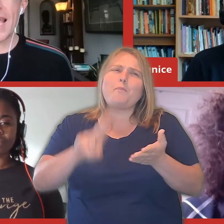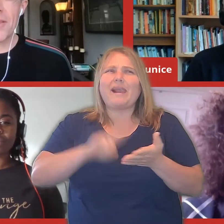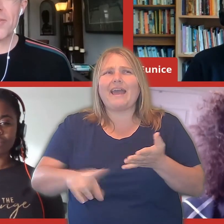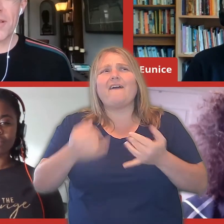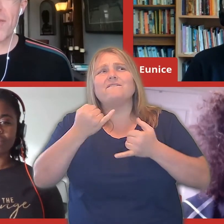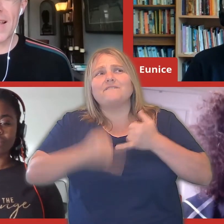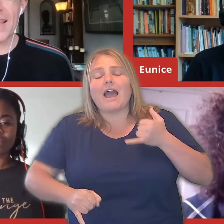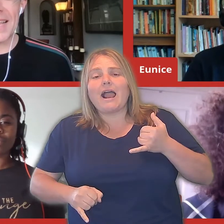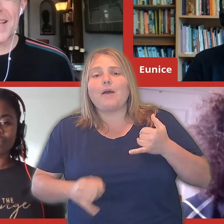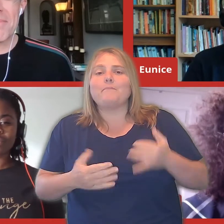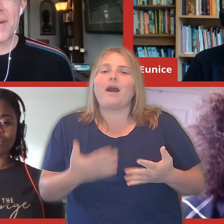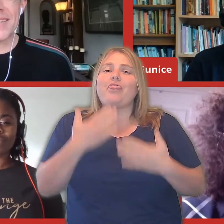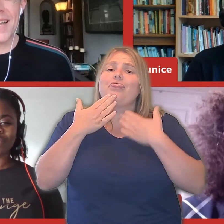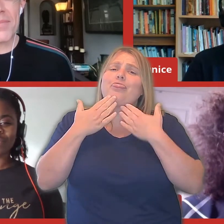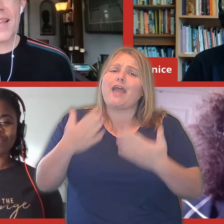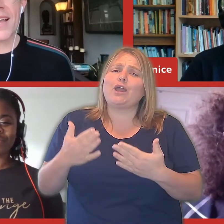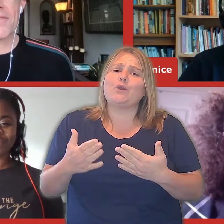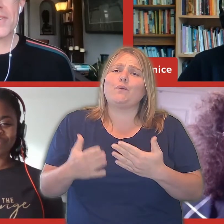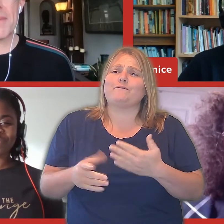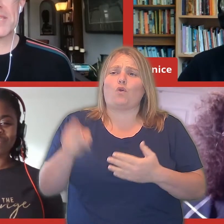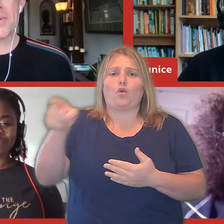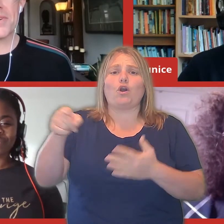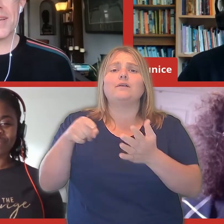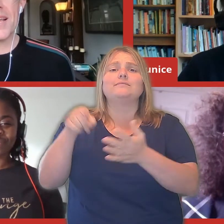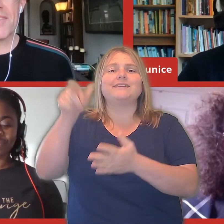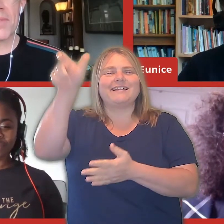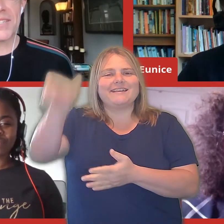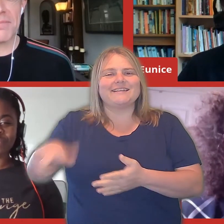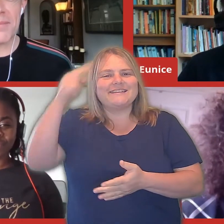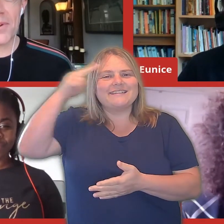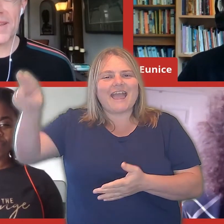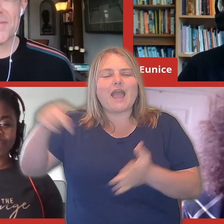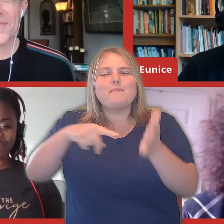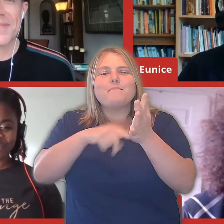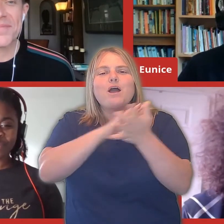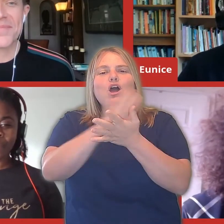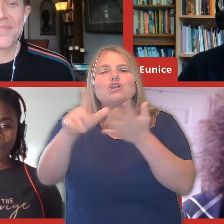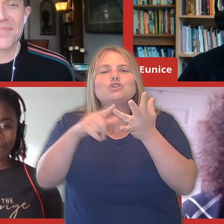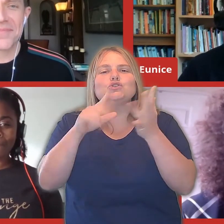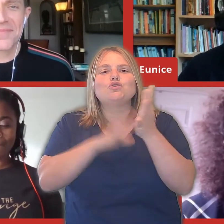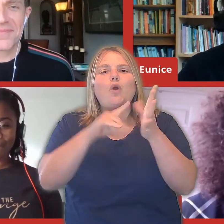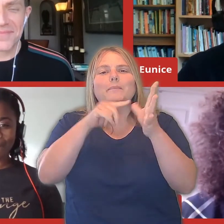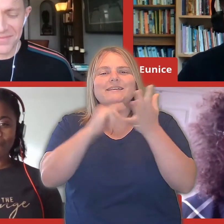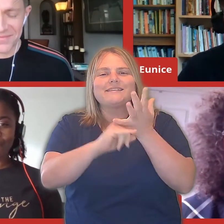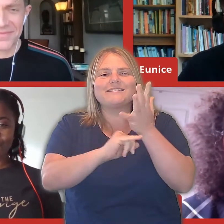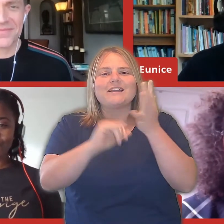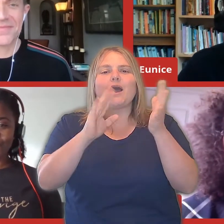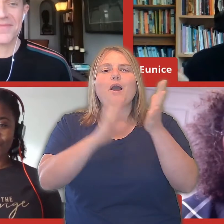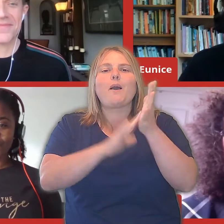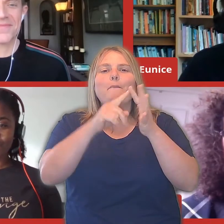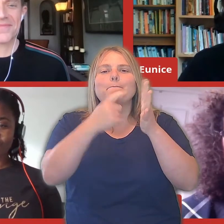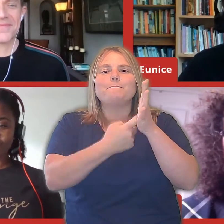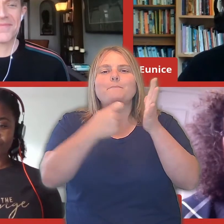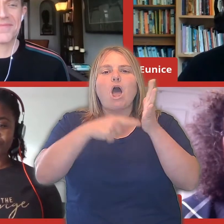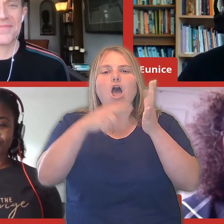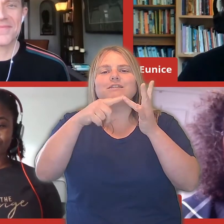and usually failing, but thank God for Thomas Merton, a blessed memory. Wonderful. Isn't it great? Friends, we'd love to hear more from